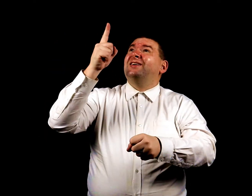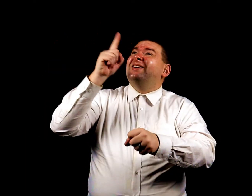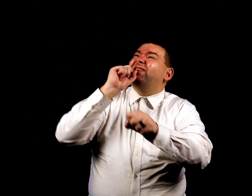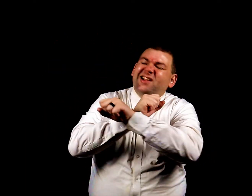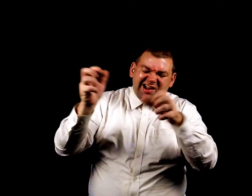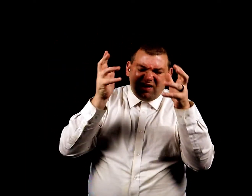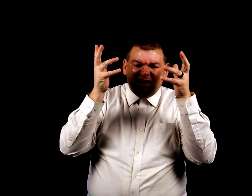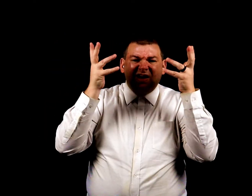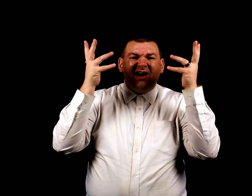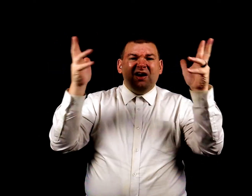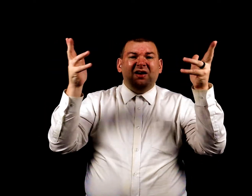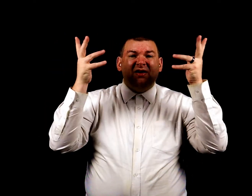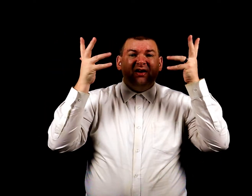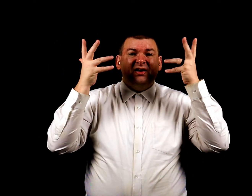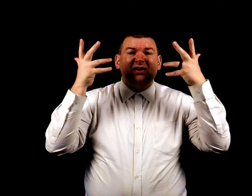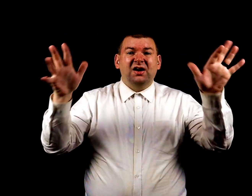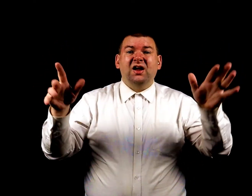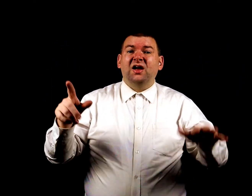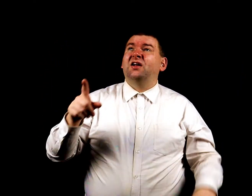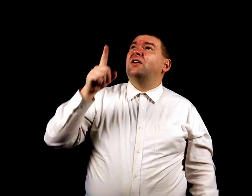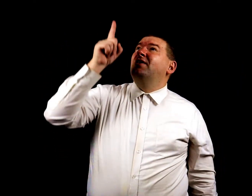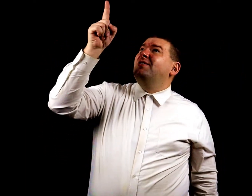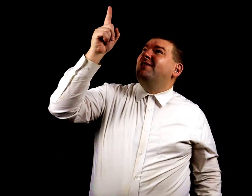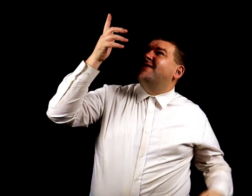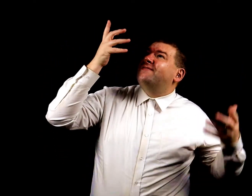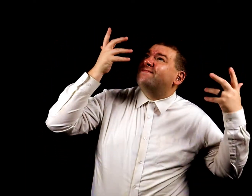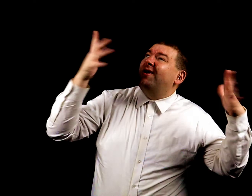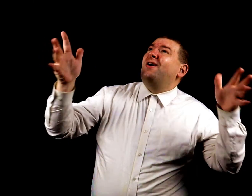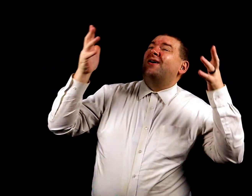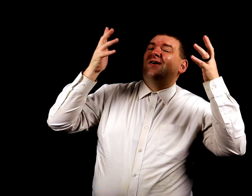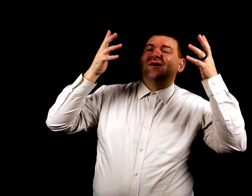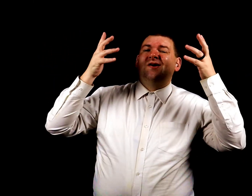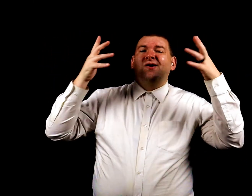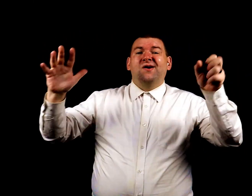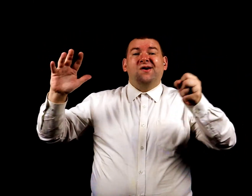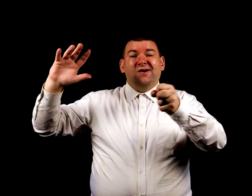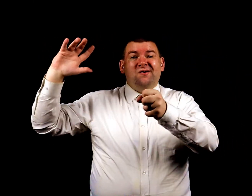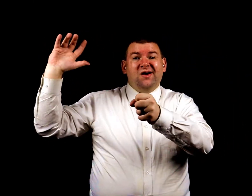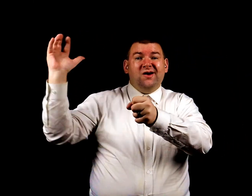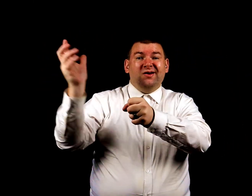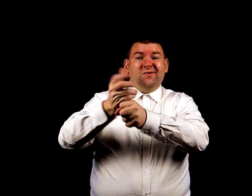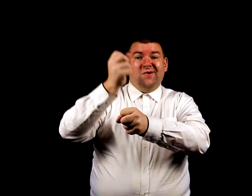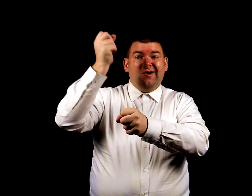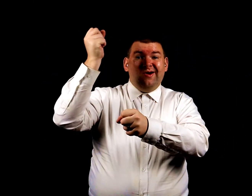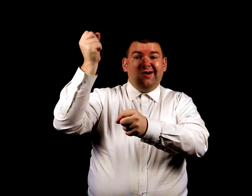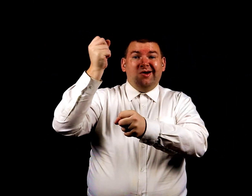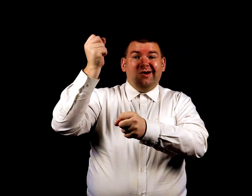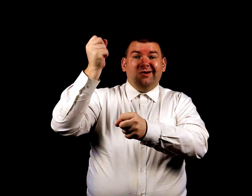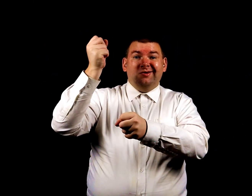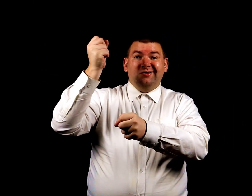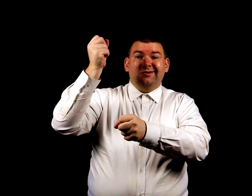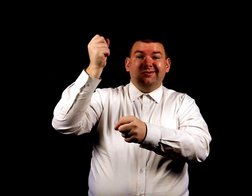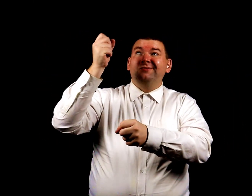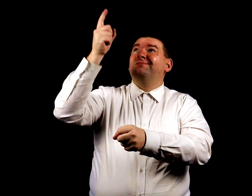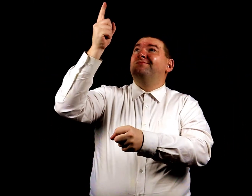already done You've already won In you